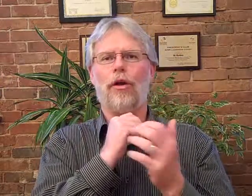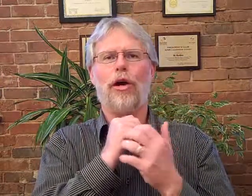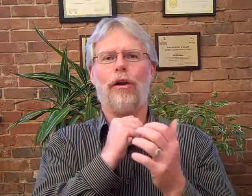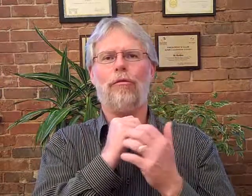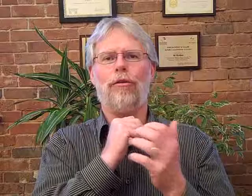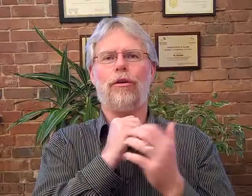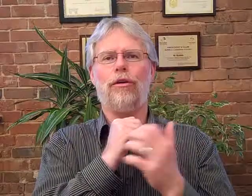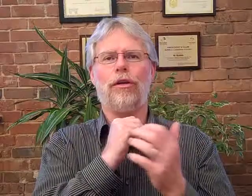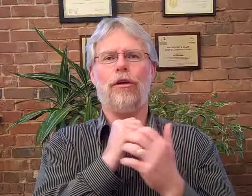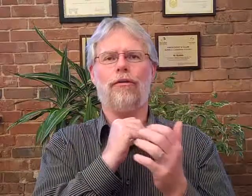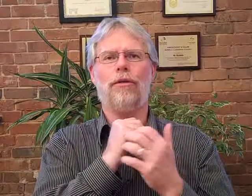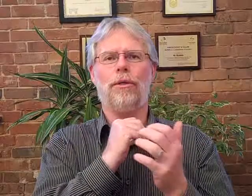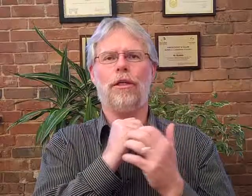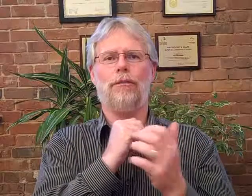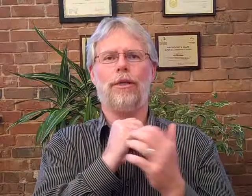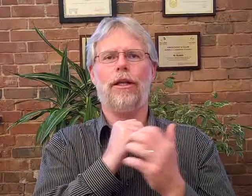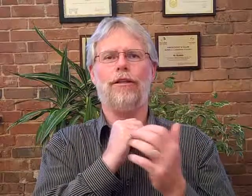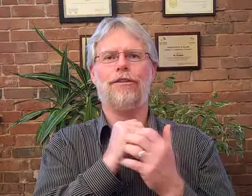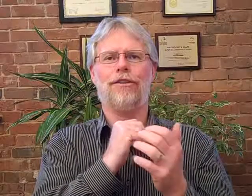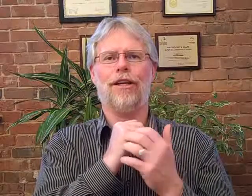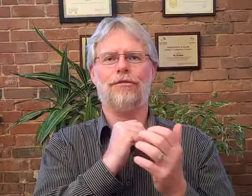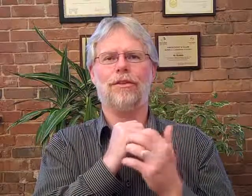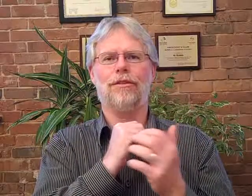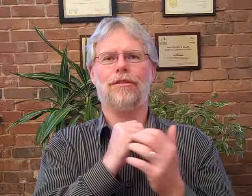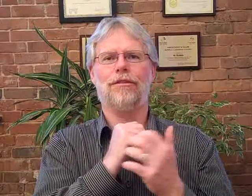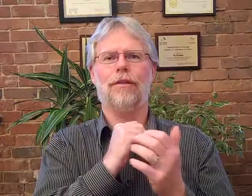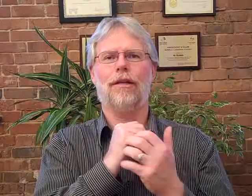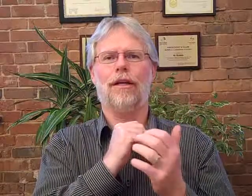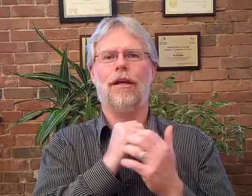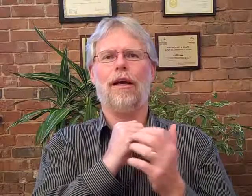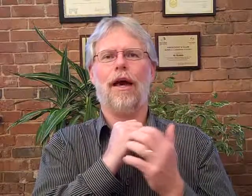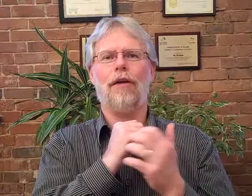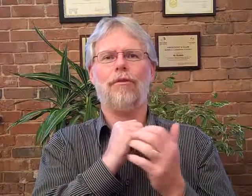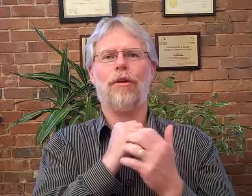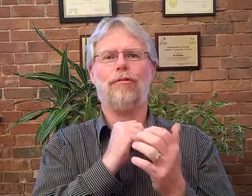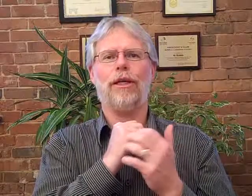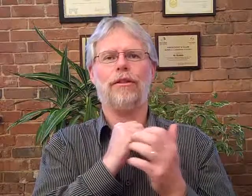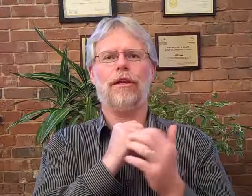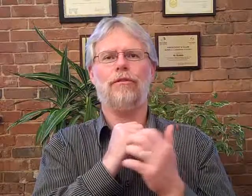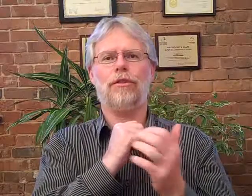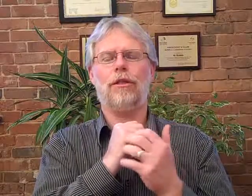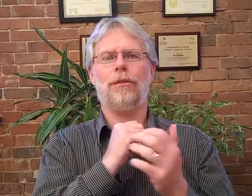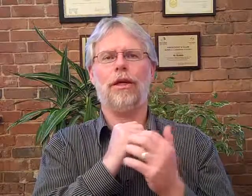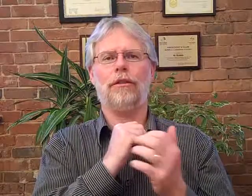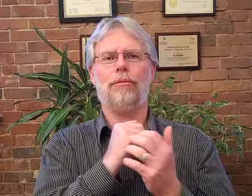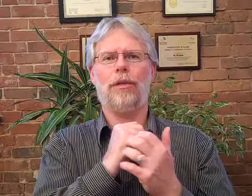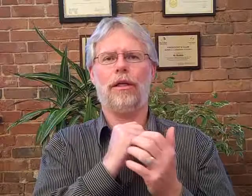though i don't feel good enough to be completely successful i forgive myself deeply and completely